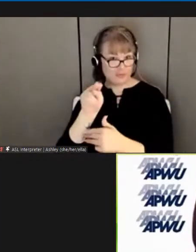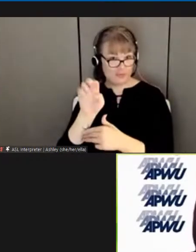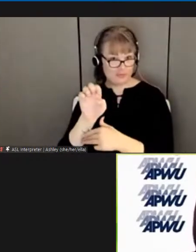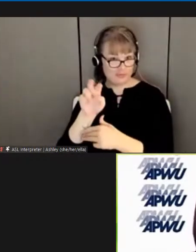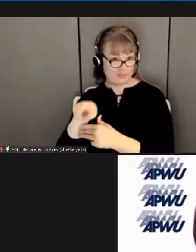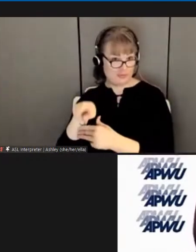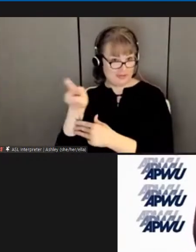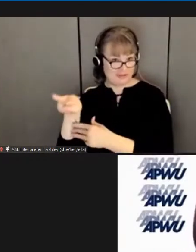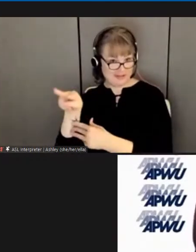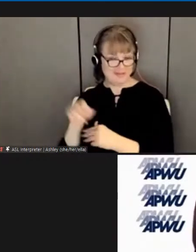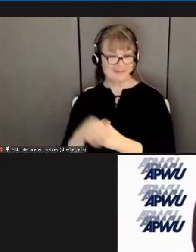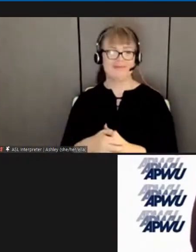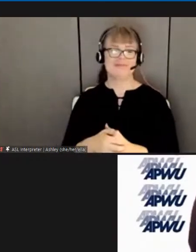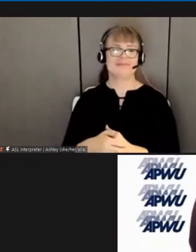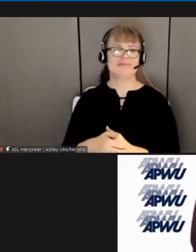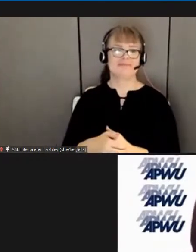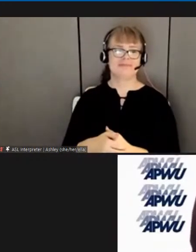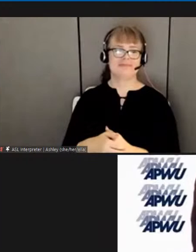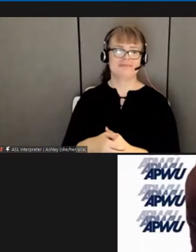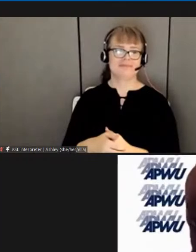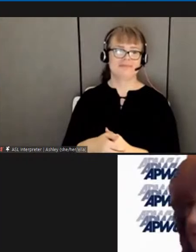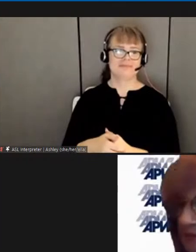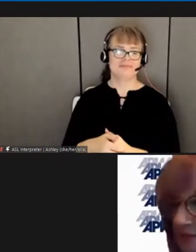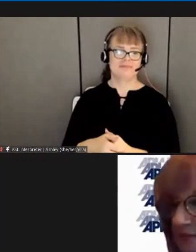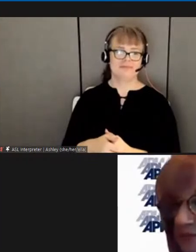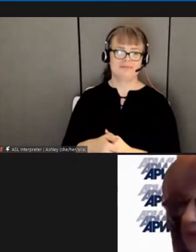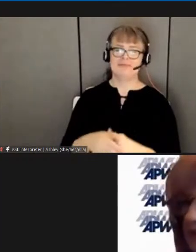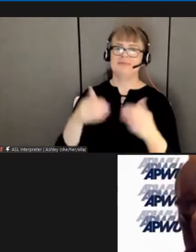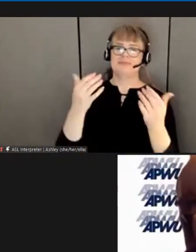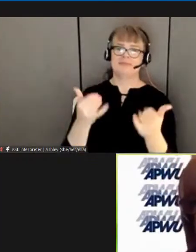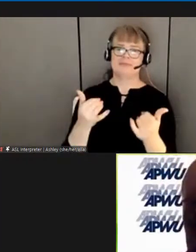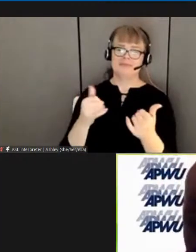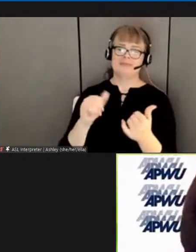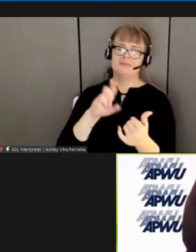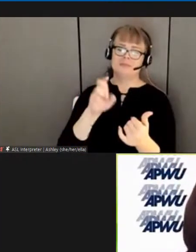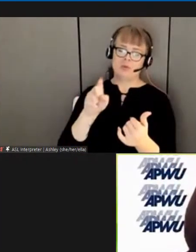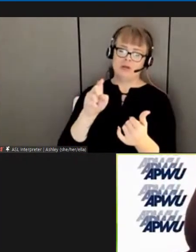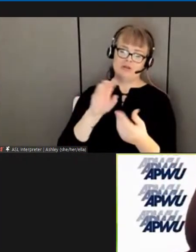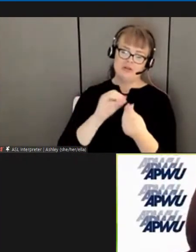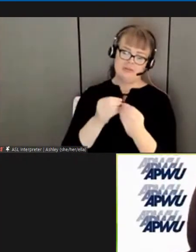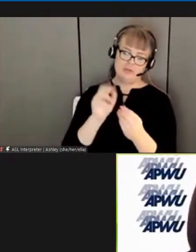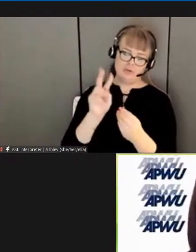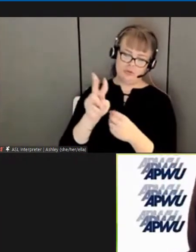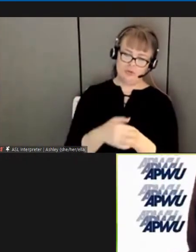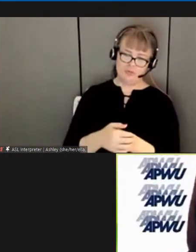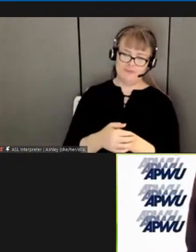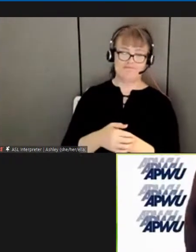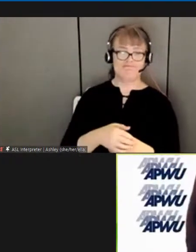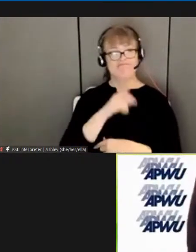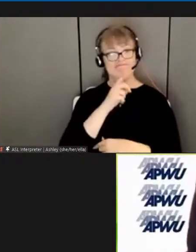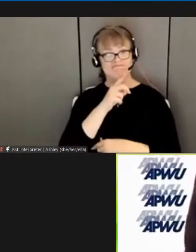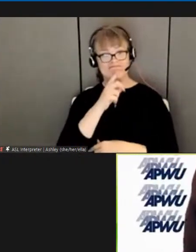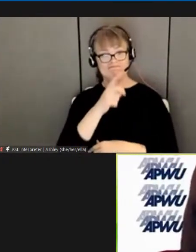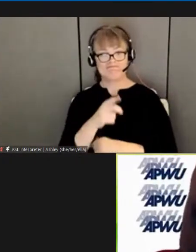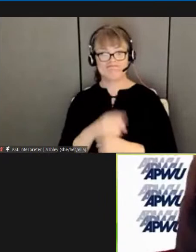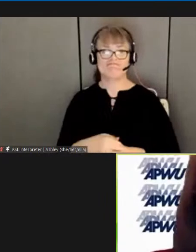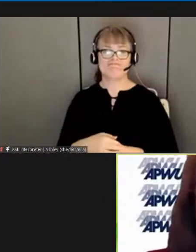Deb, can we also do poll vote number two? Sure could. Let's get it up.